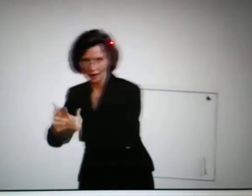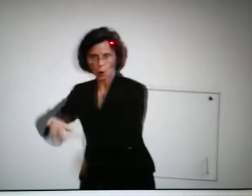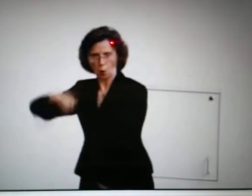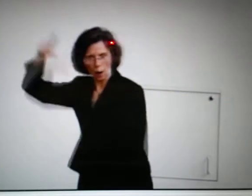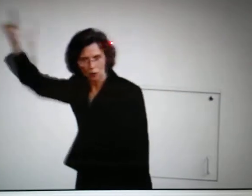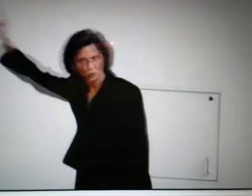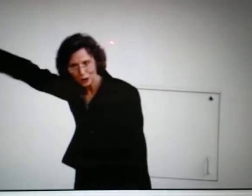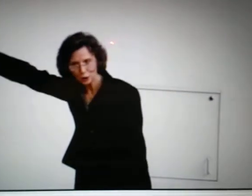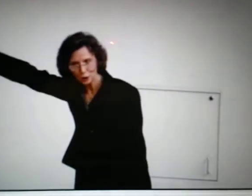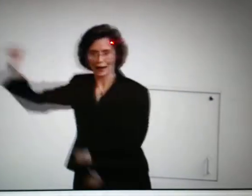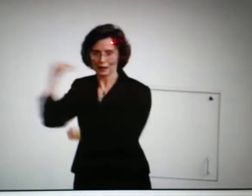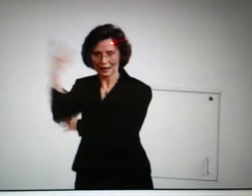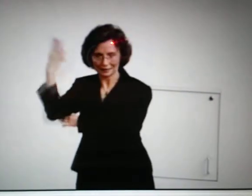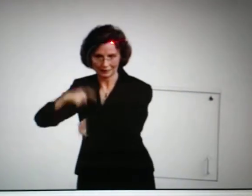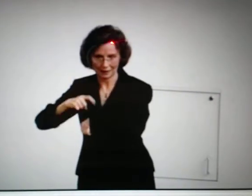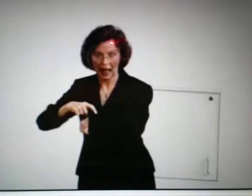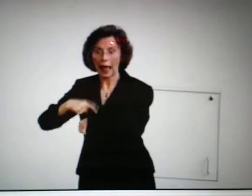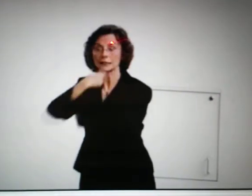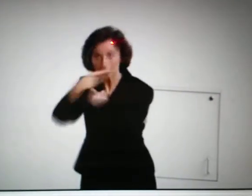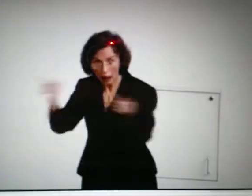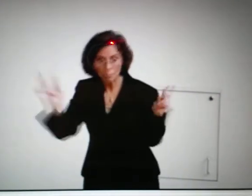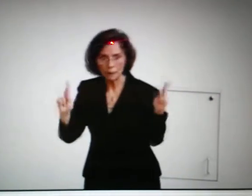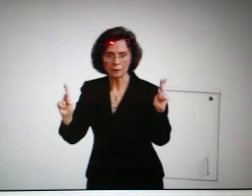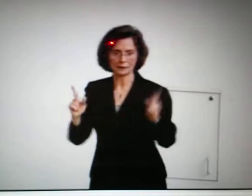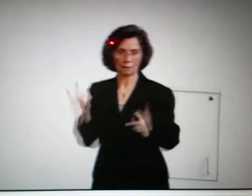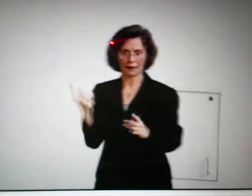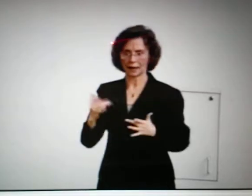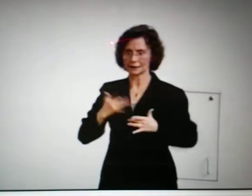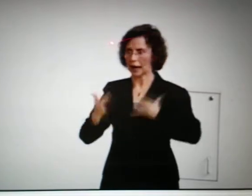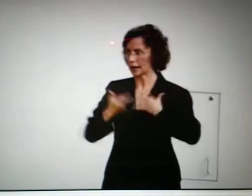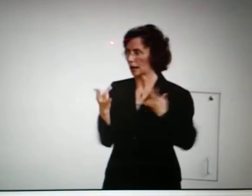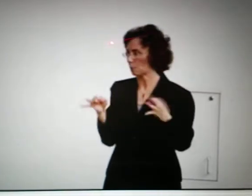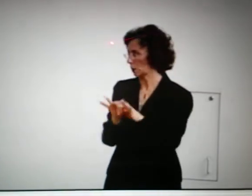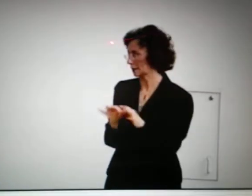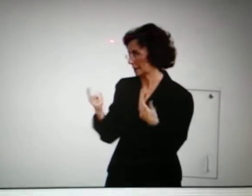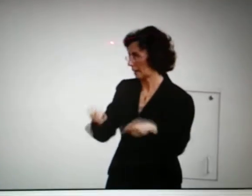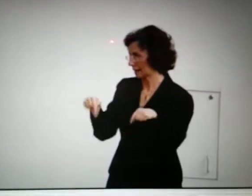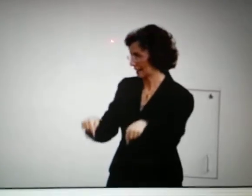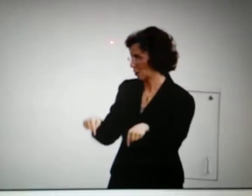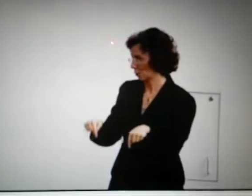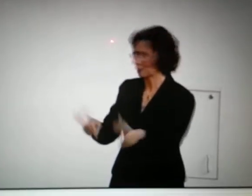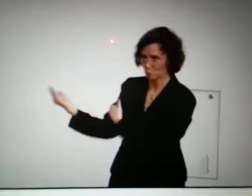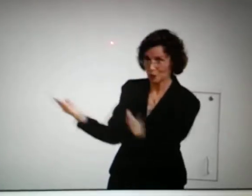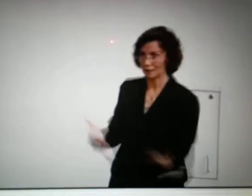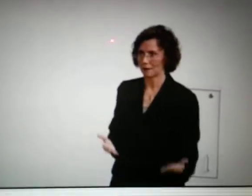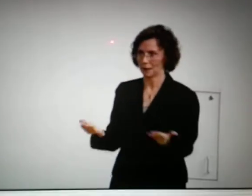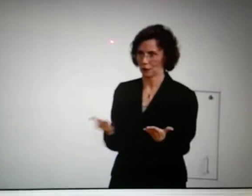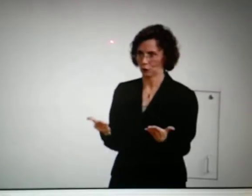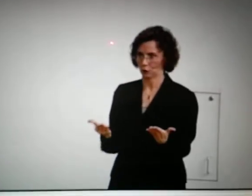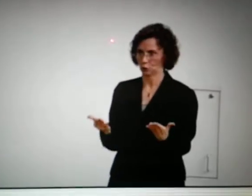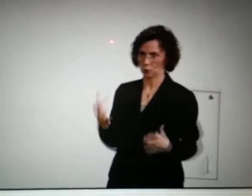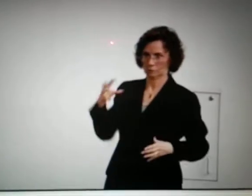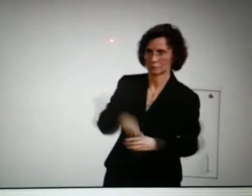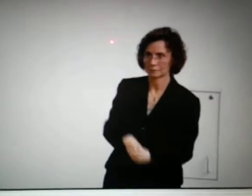So I want you to go out there during the break, and go out there during lunchtime, and tell people that something exciting and